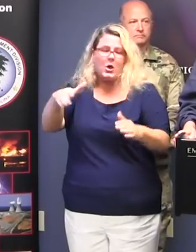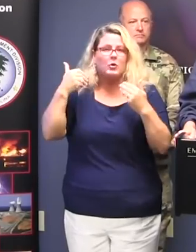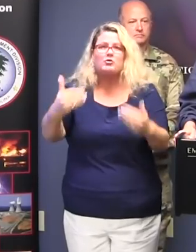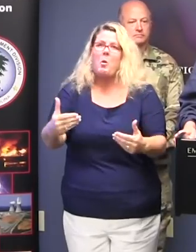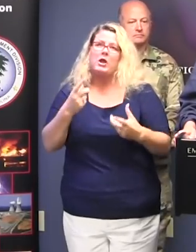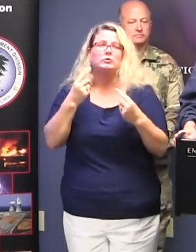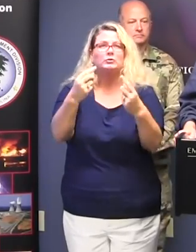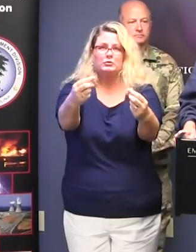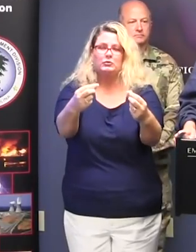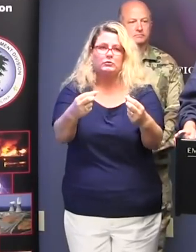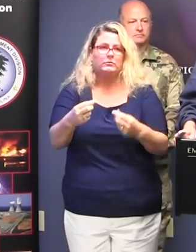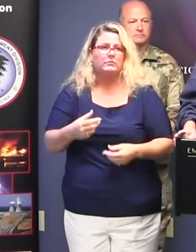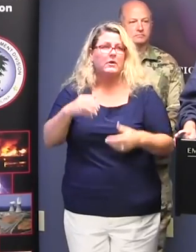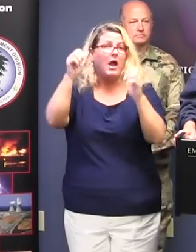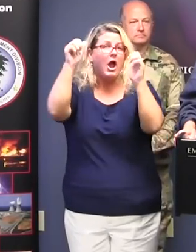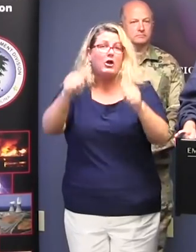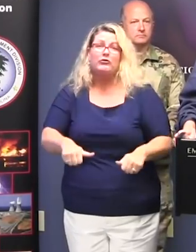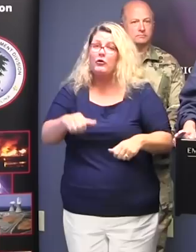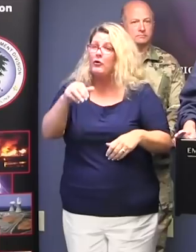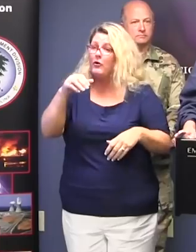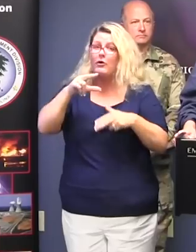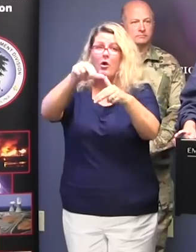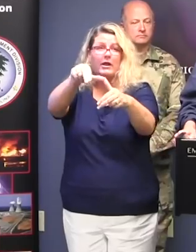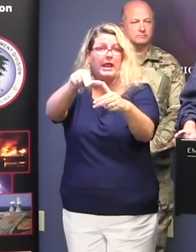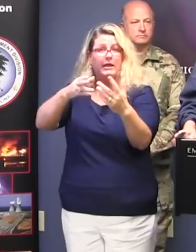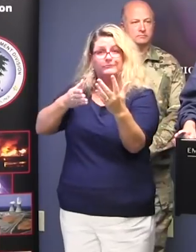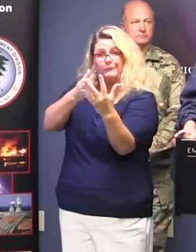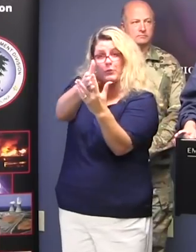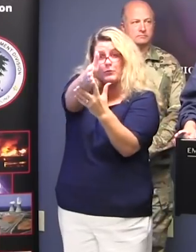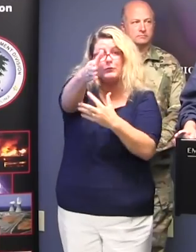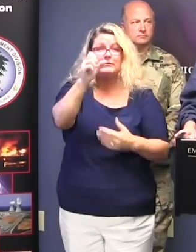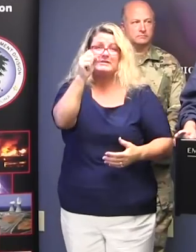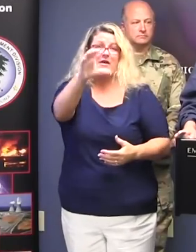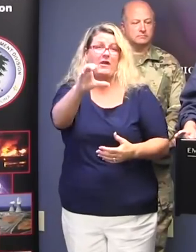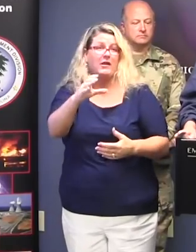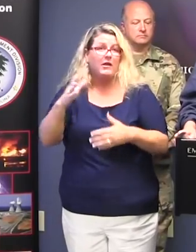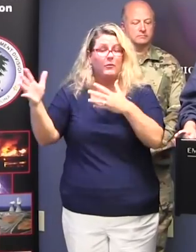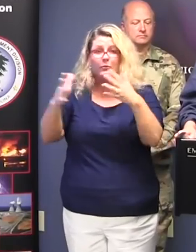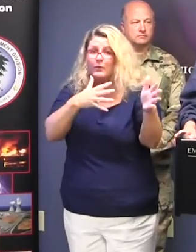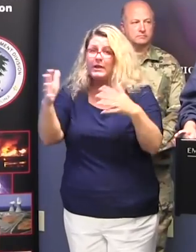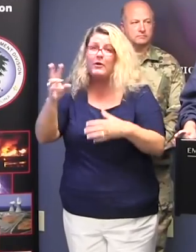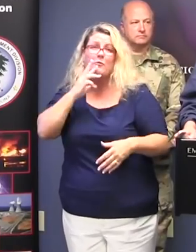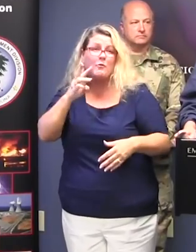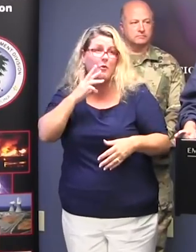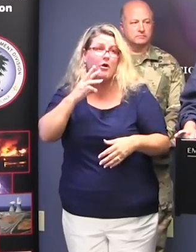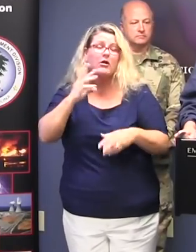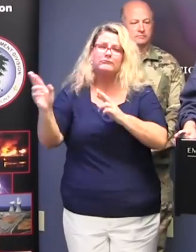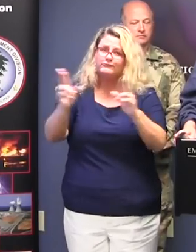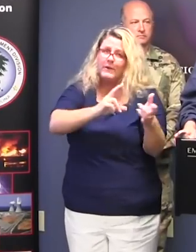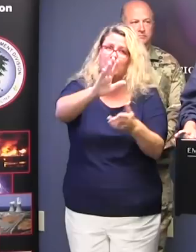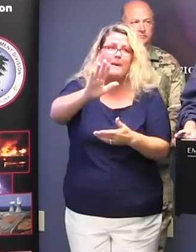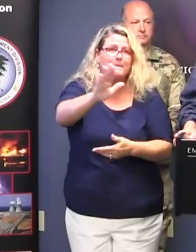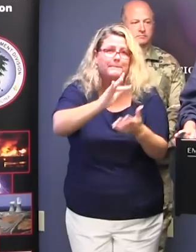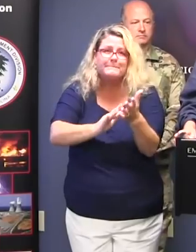the middle of South Carolina and may go way inshore, and that means winds and water. So you have to get your medicines ready to go.